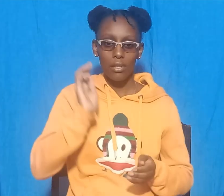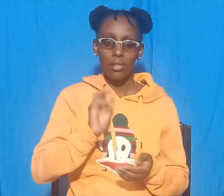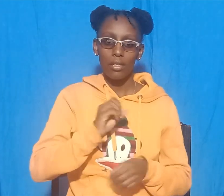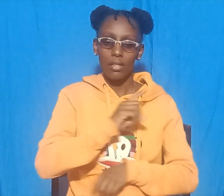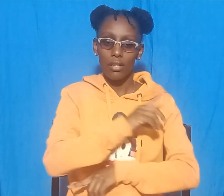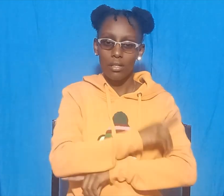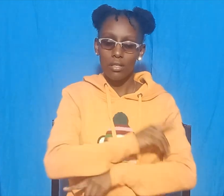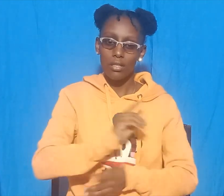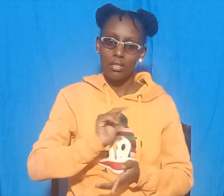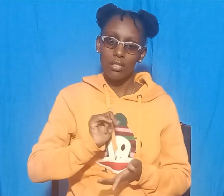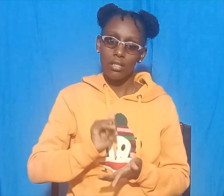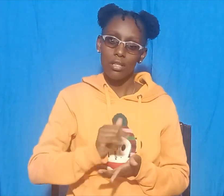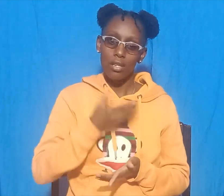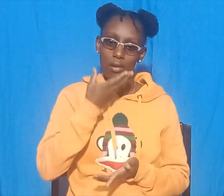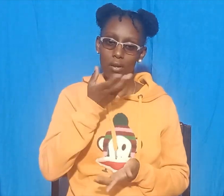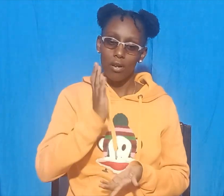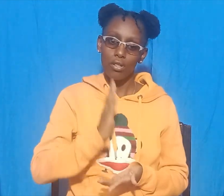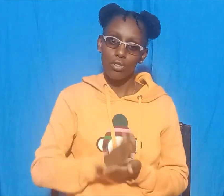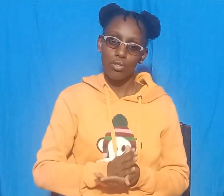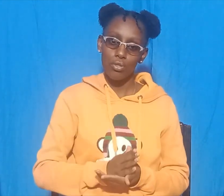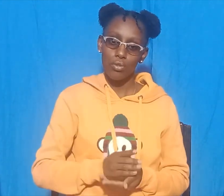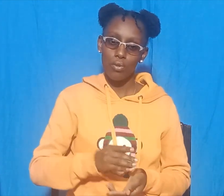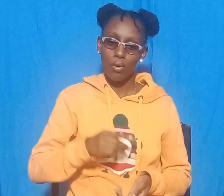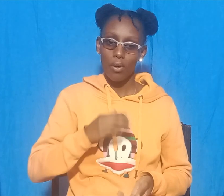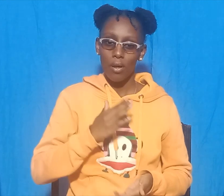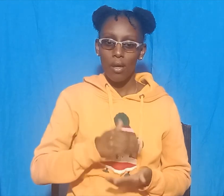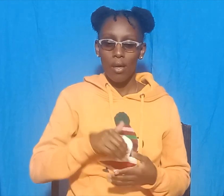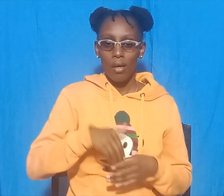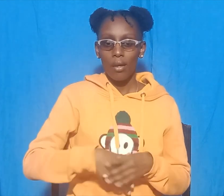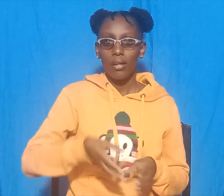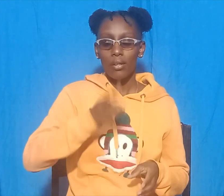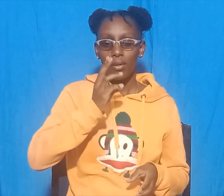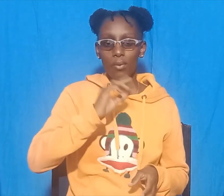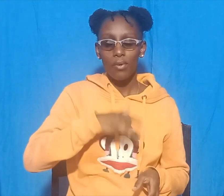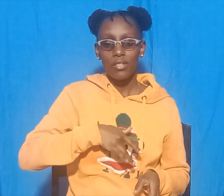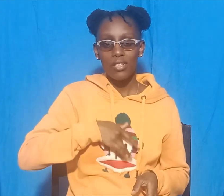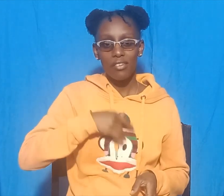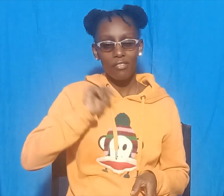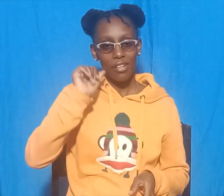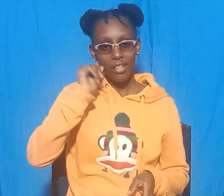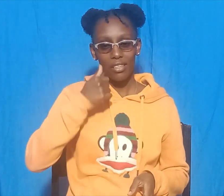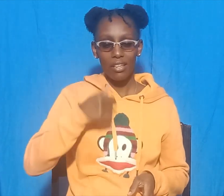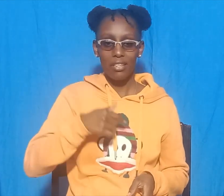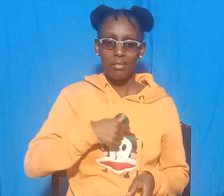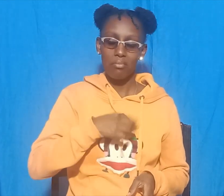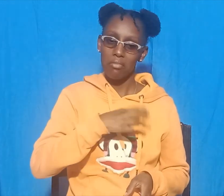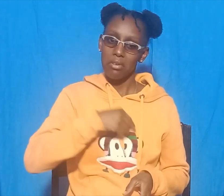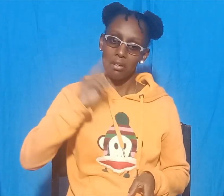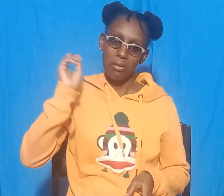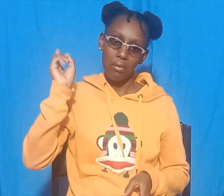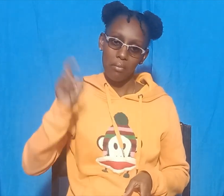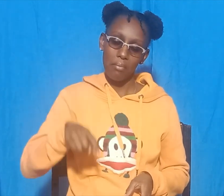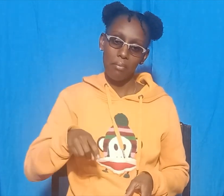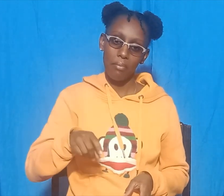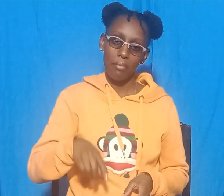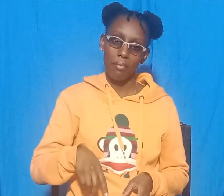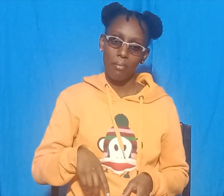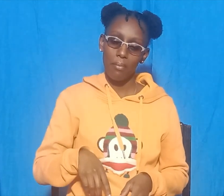will feel nice in the water. I think I will go. So the monkey sat on the